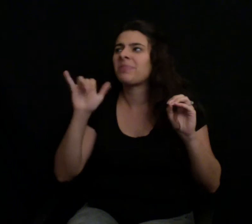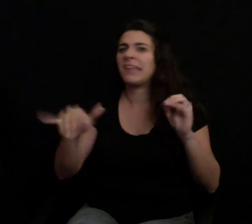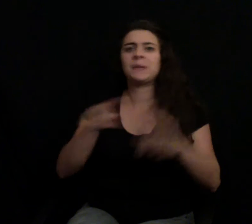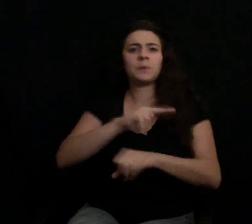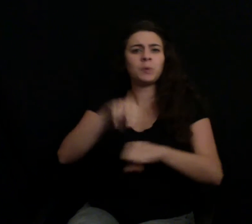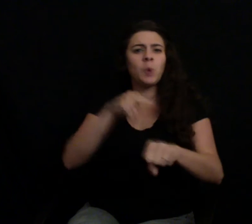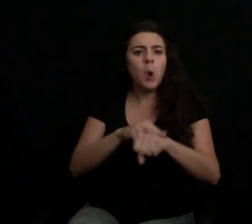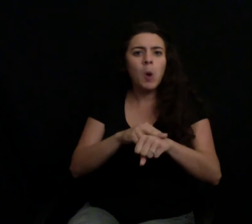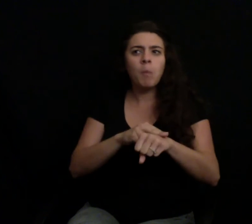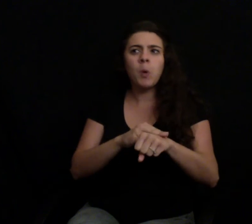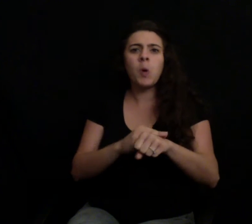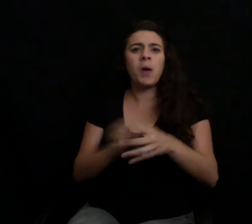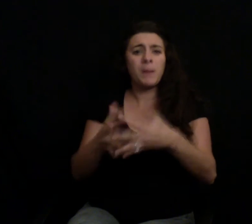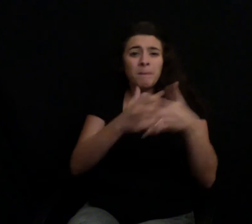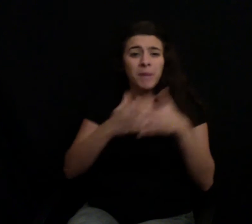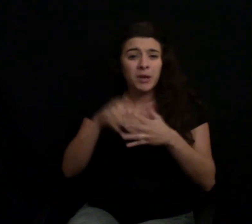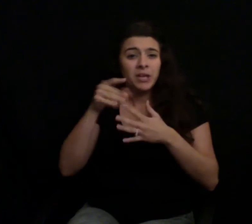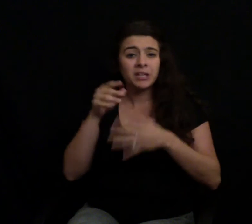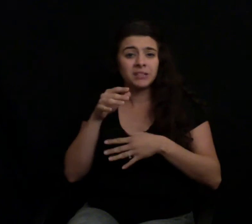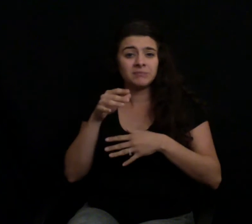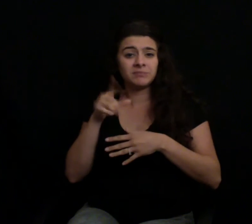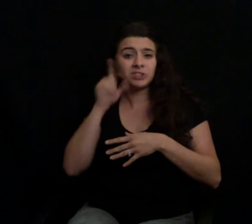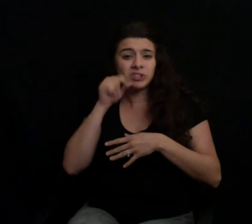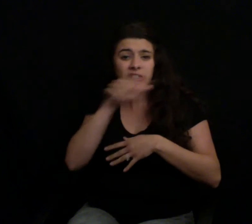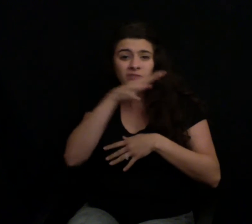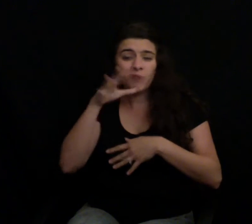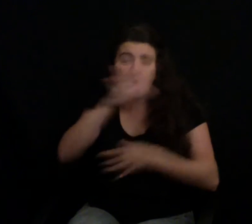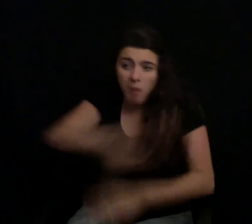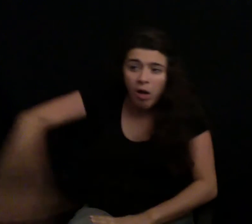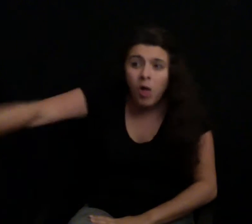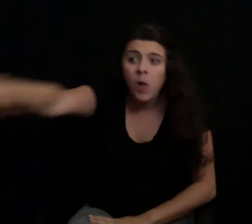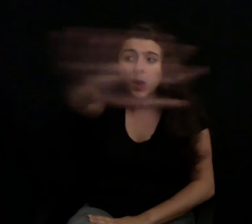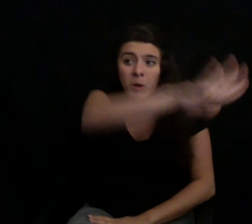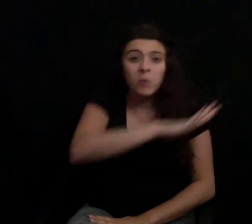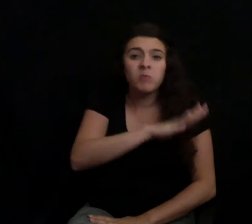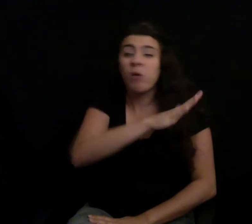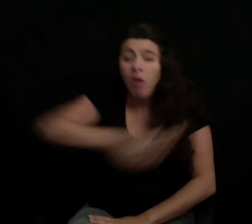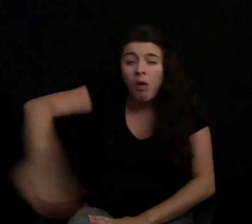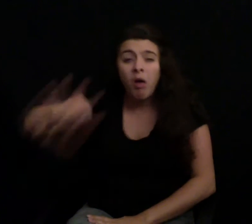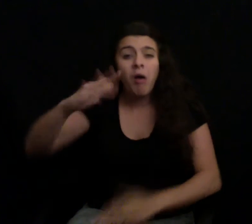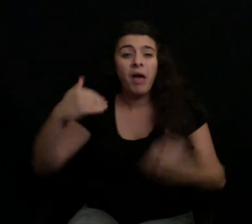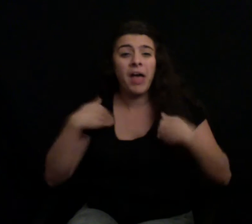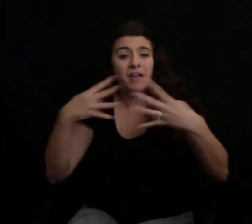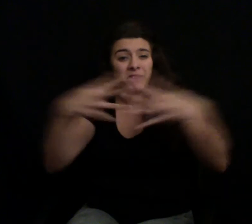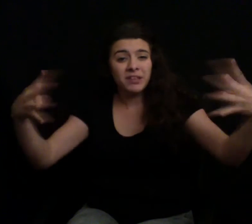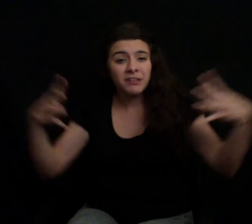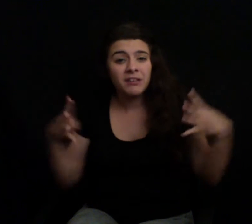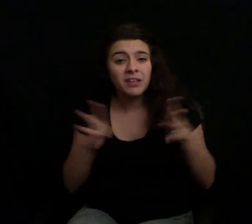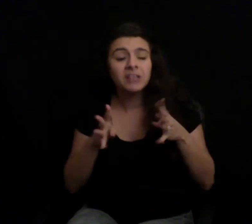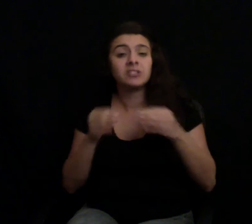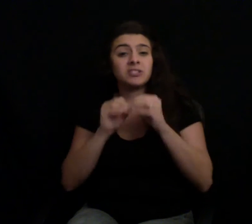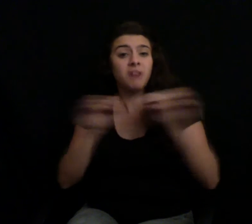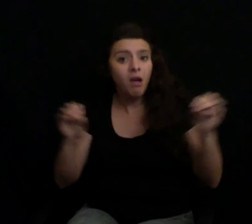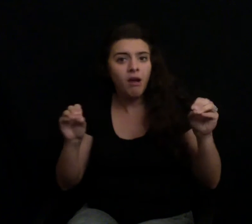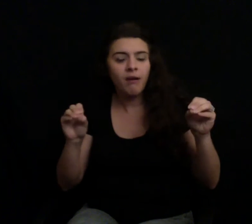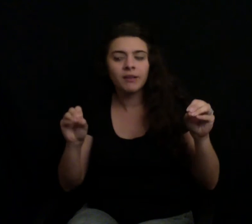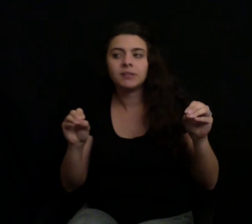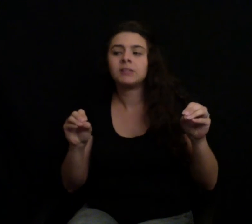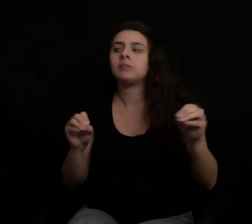practice of industrial agriculture. And then people read it and they think, cage-free. And then they see the package next to it and it